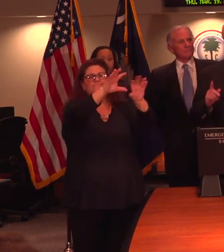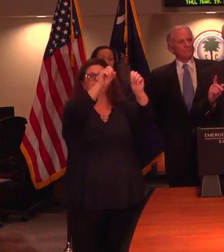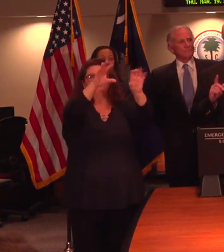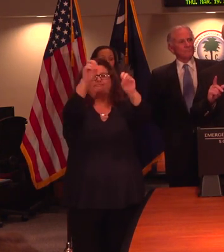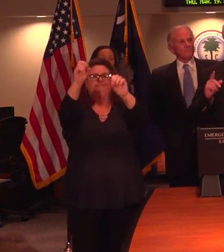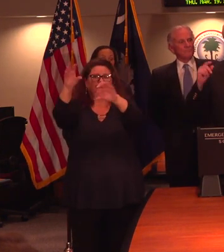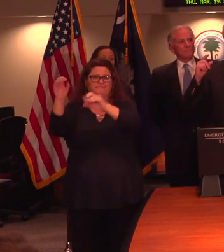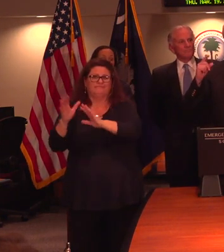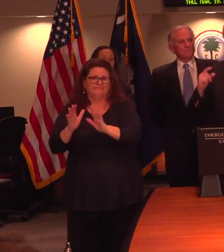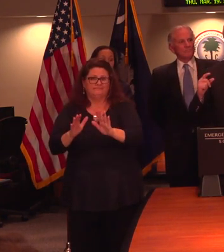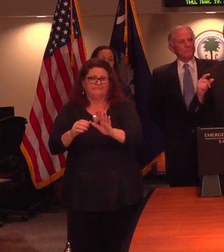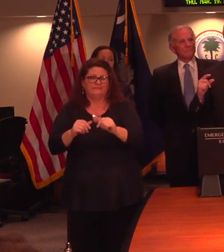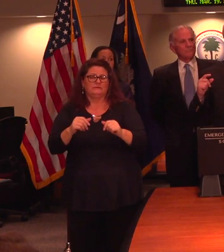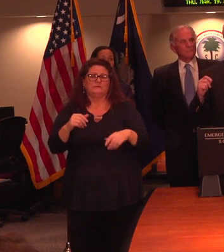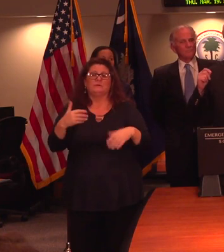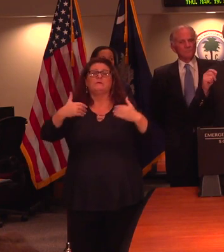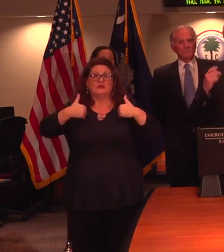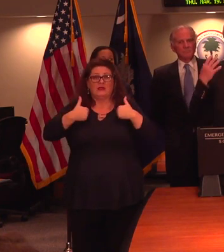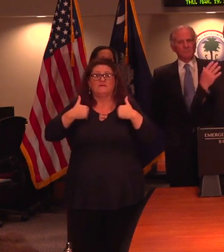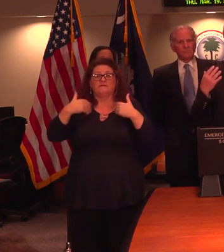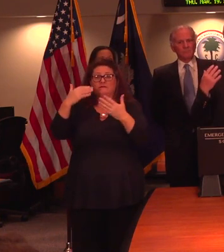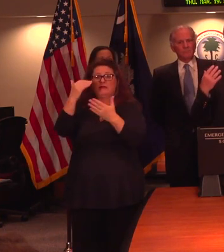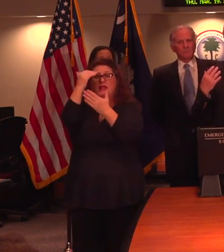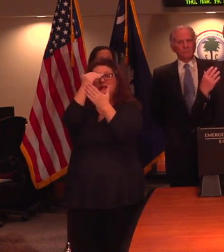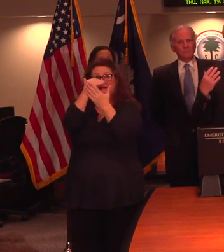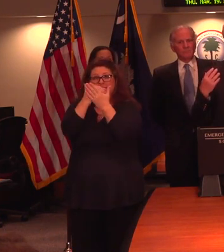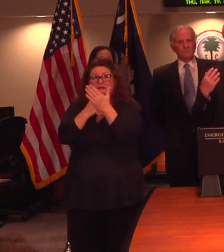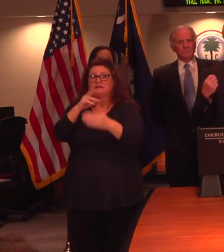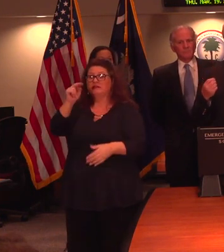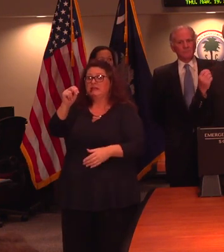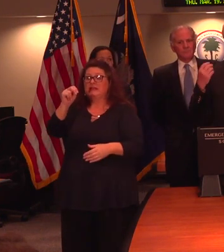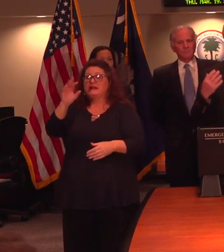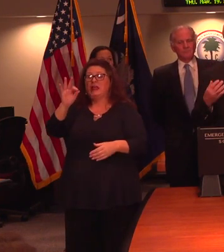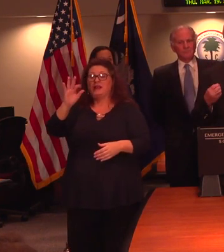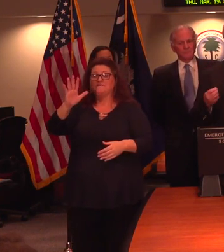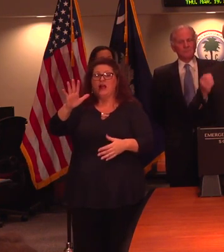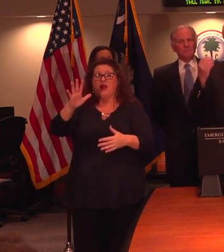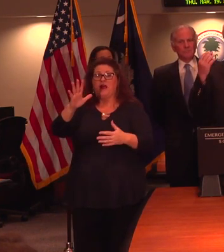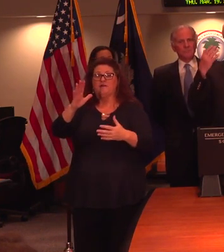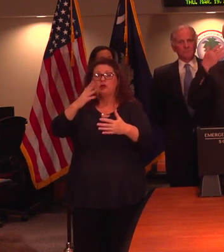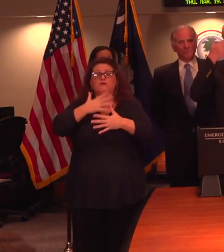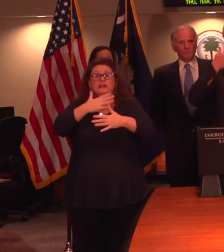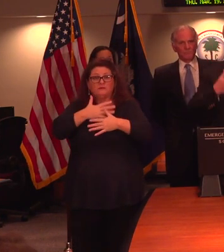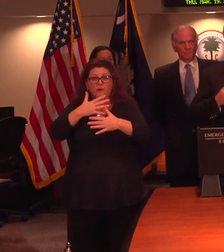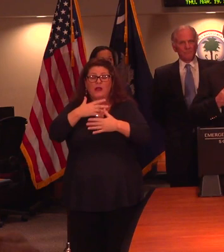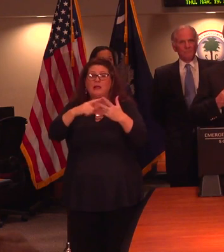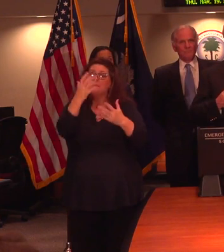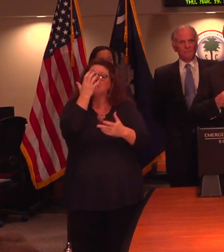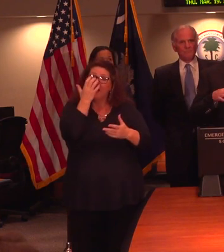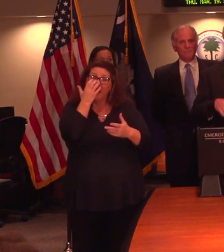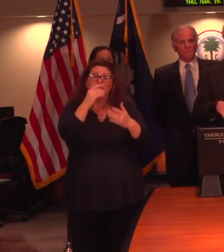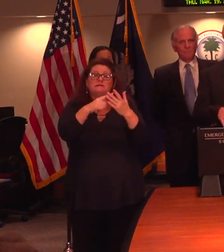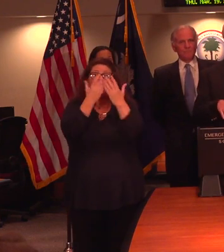So we have an actual breakdown of the number of N95 respirators, the number of masks, the number of face